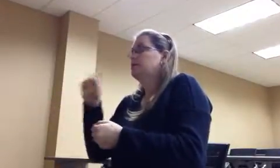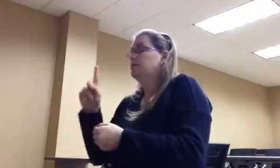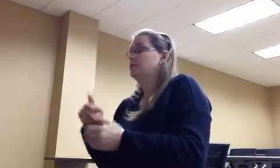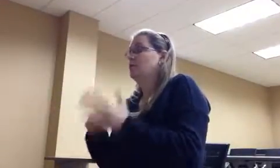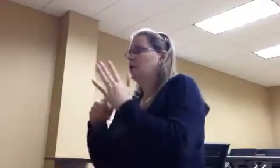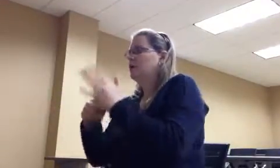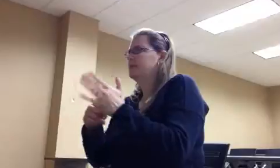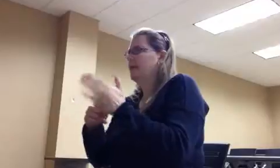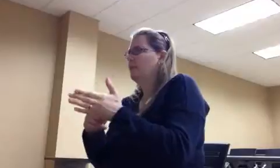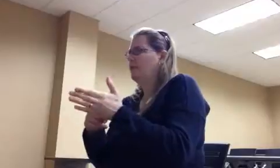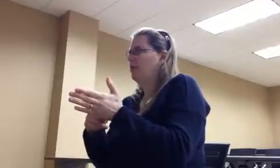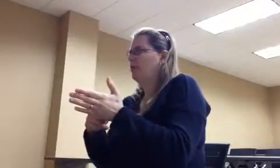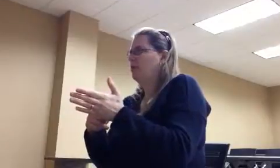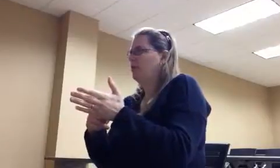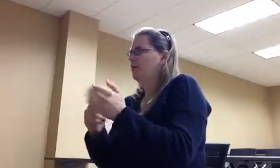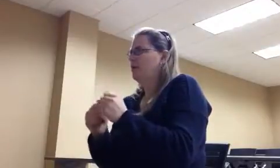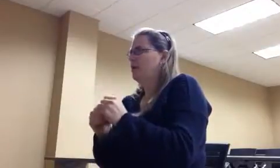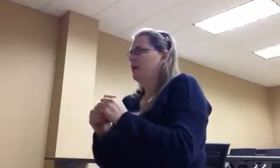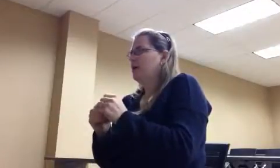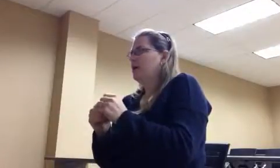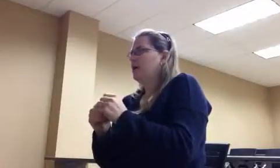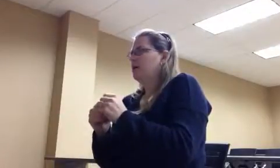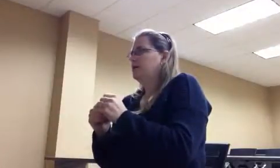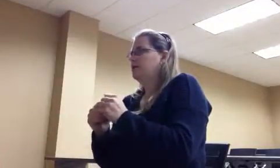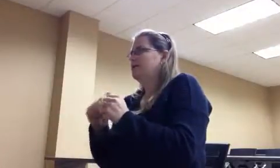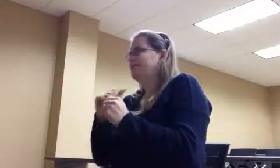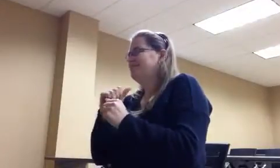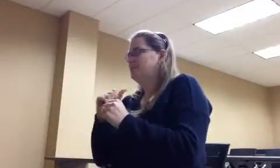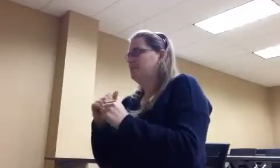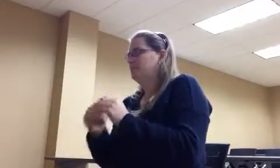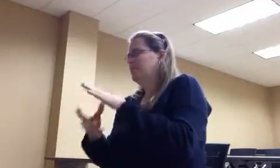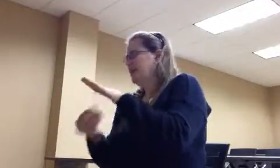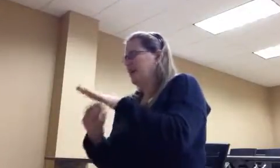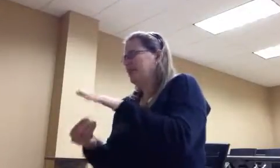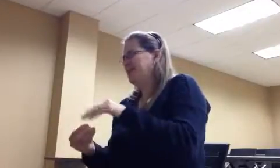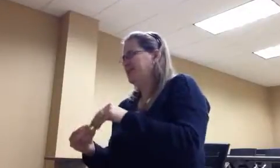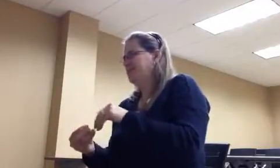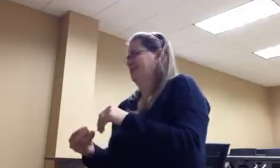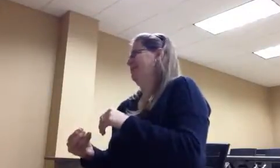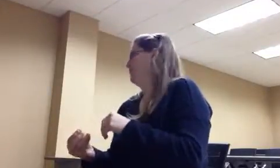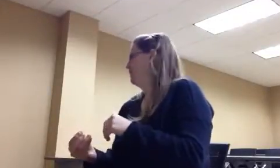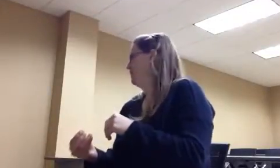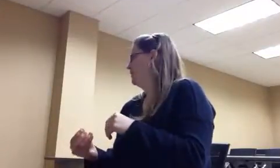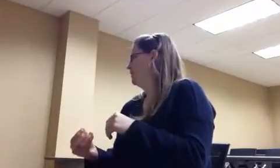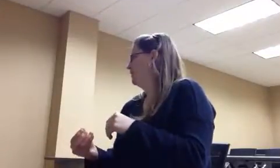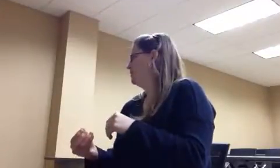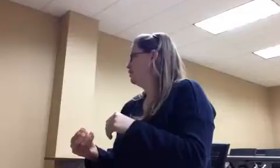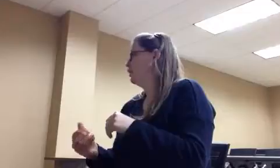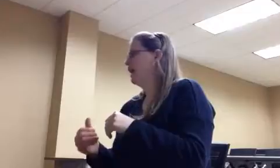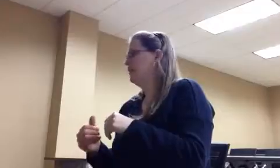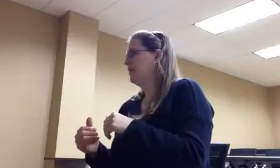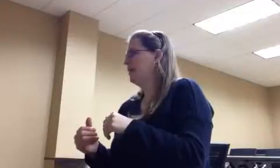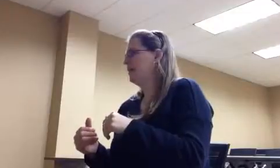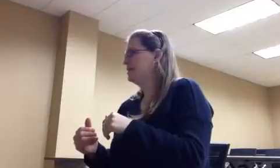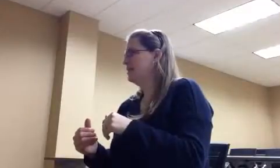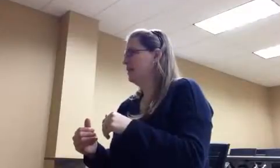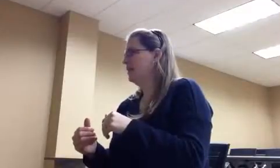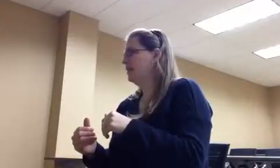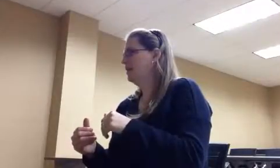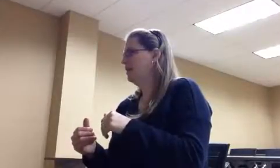You can do your homework right here. Don't copy that nicely. You can do your homework right here on this page. You write, Dear Mr. Hester, and you tell